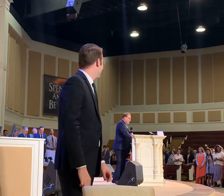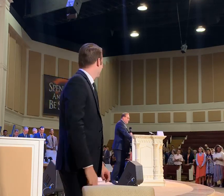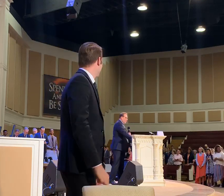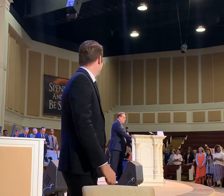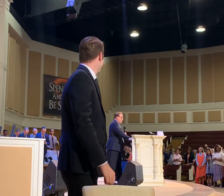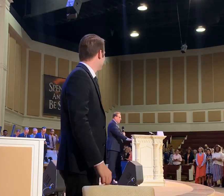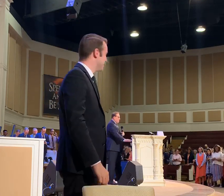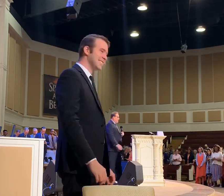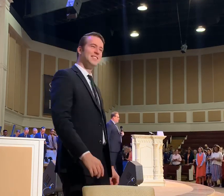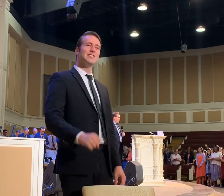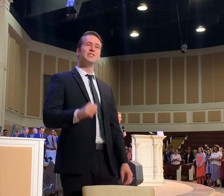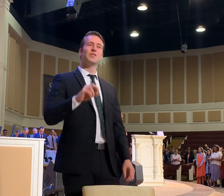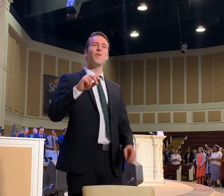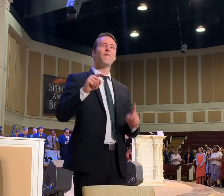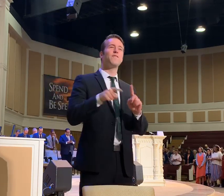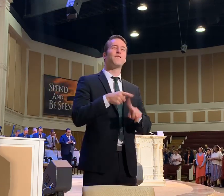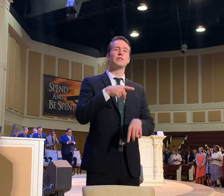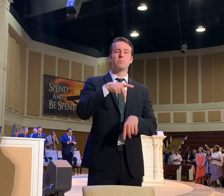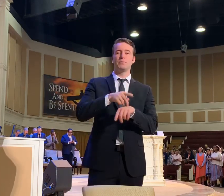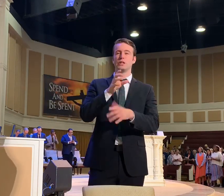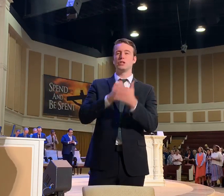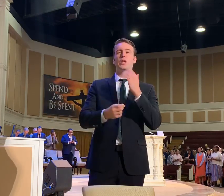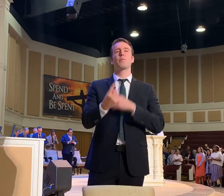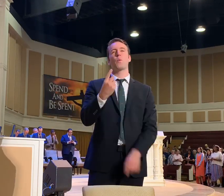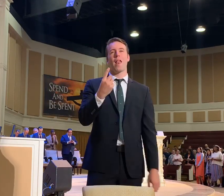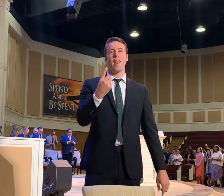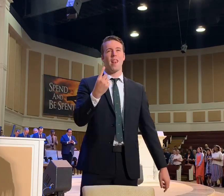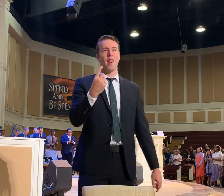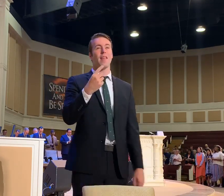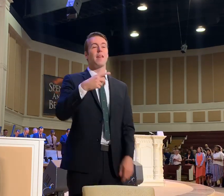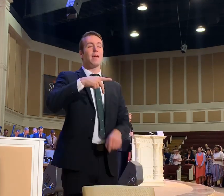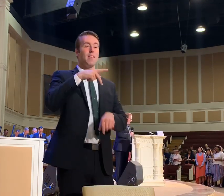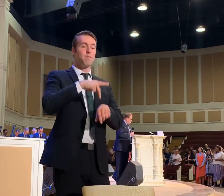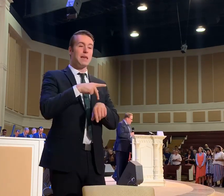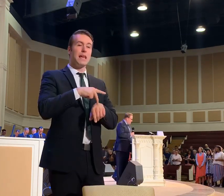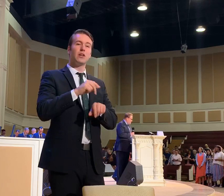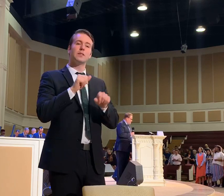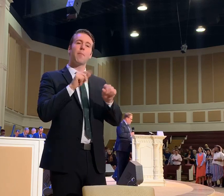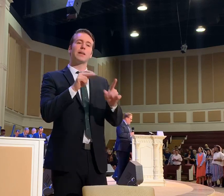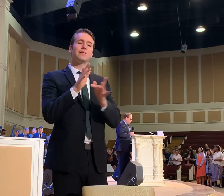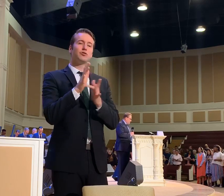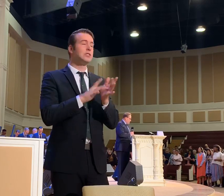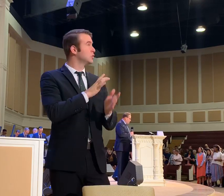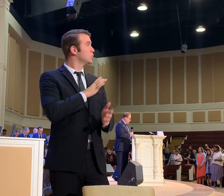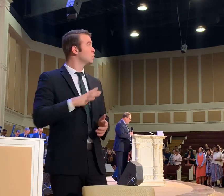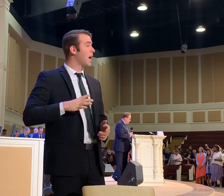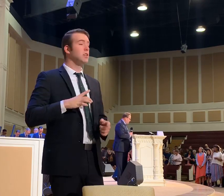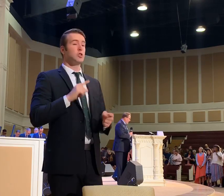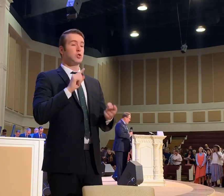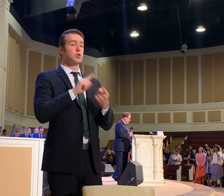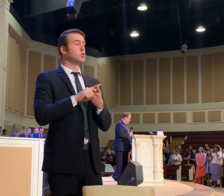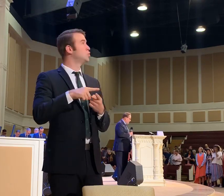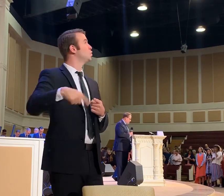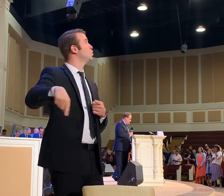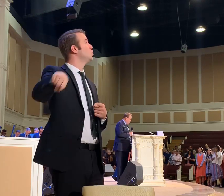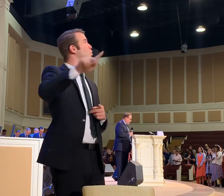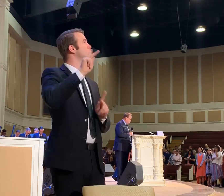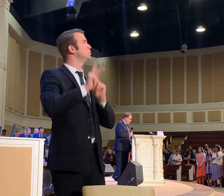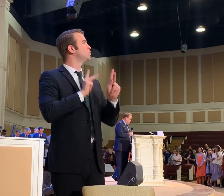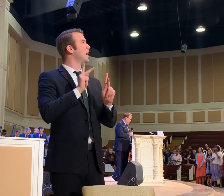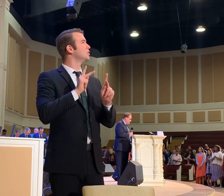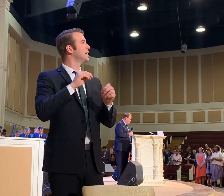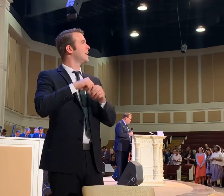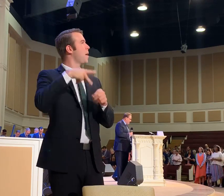Alright. First, Peter chapter one. Peter, the apostle of Jesus Christ to the strangers scattered throughout